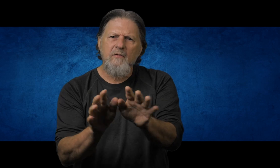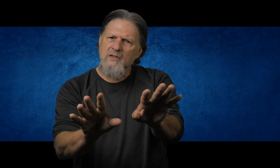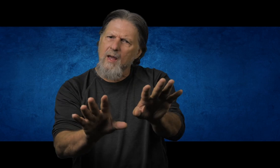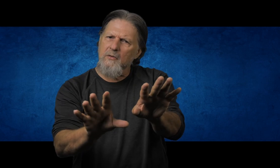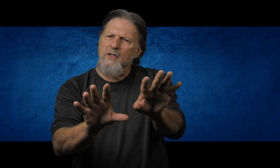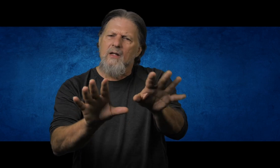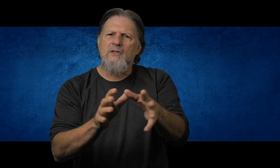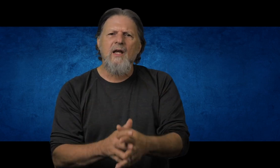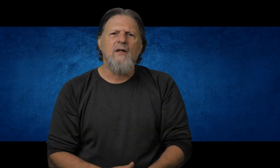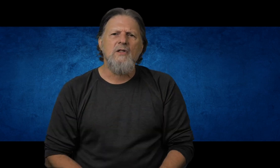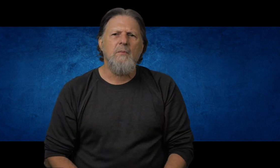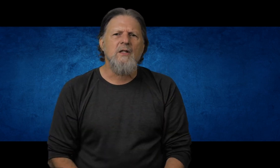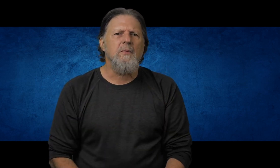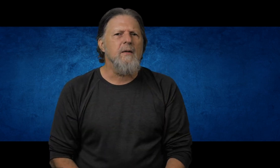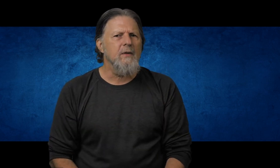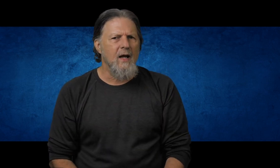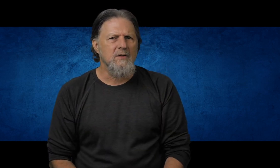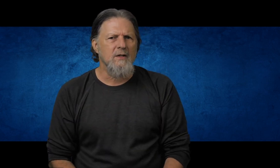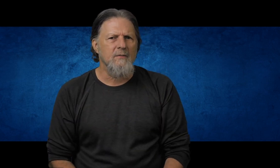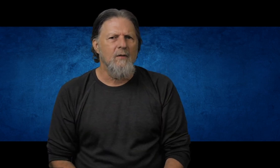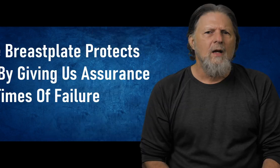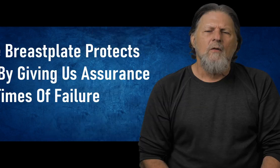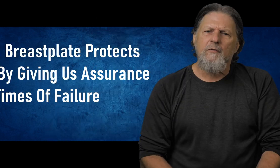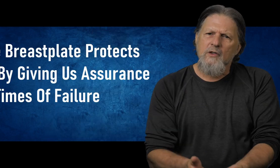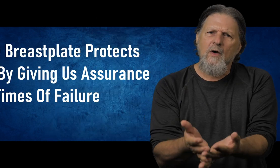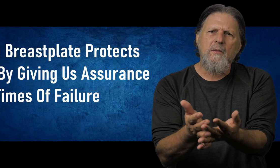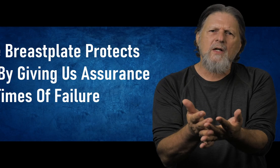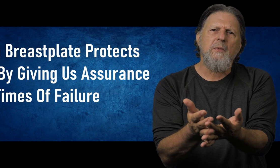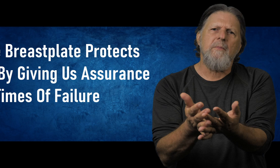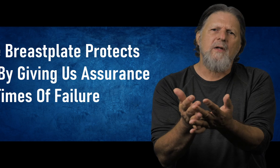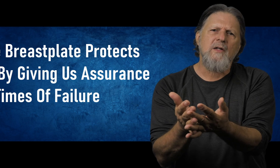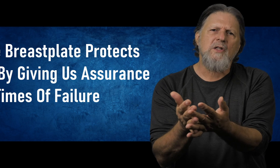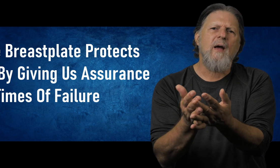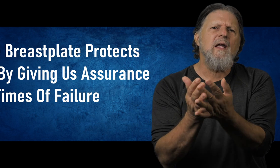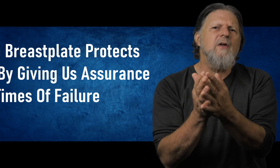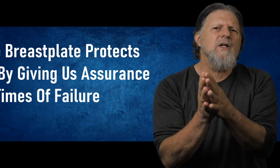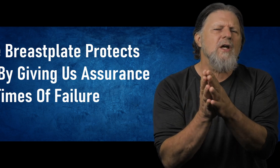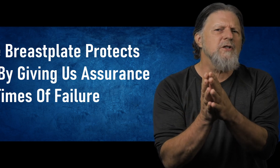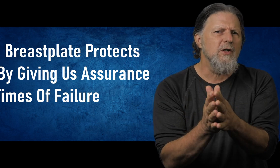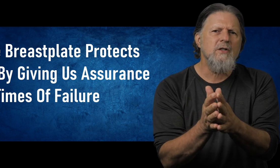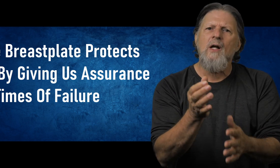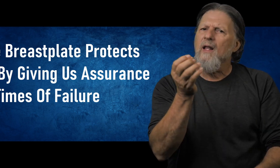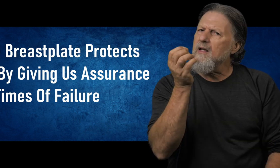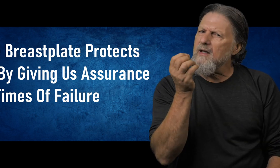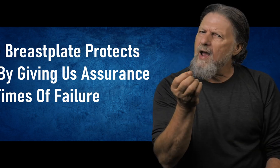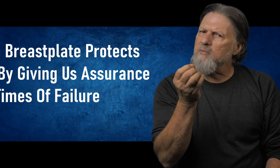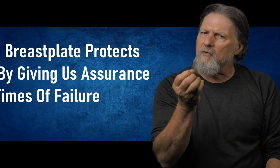of examples to see how this breastplate protects us. Well, first of all, the breastplate protects us by giving us assurance in times of